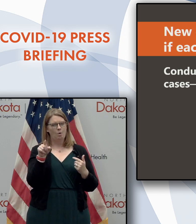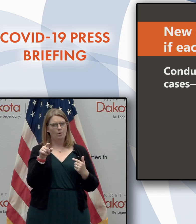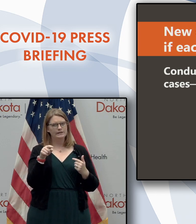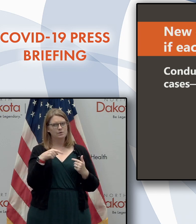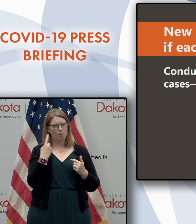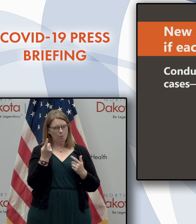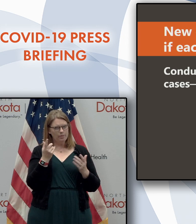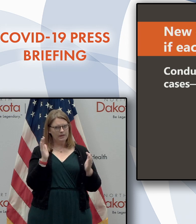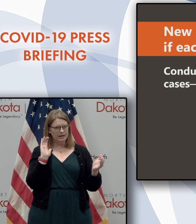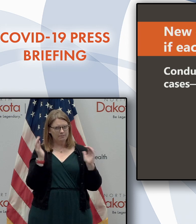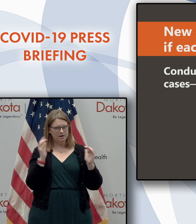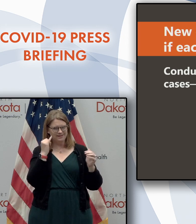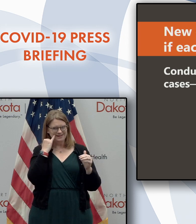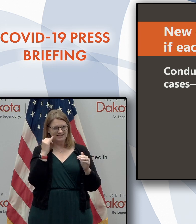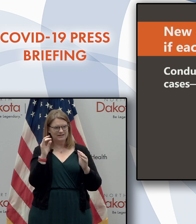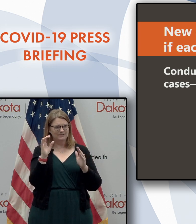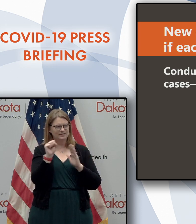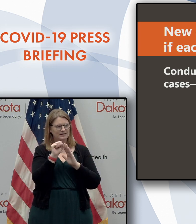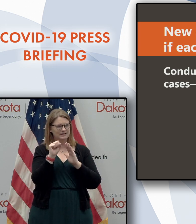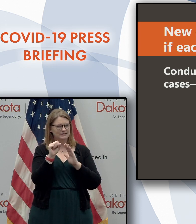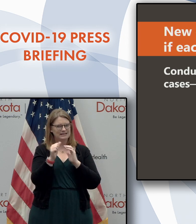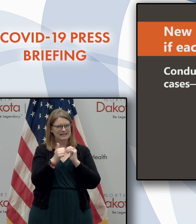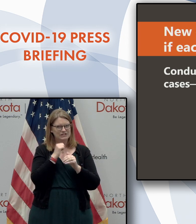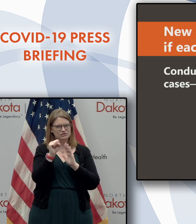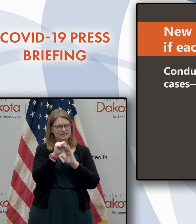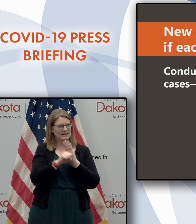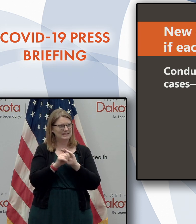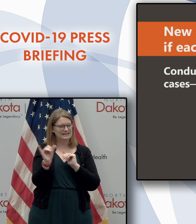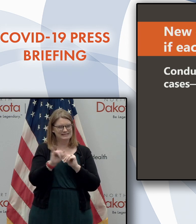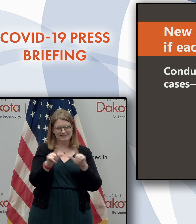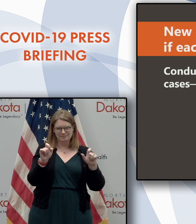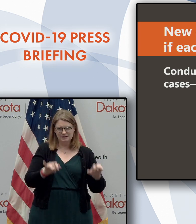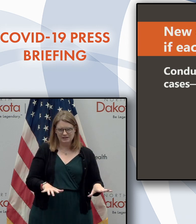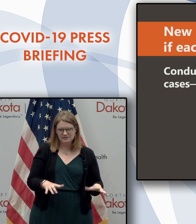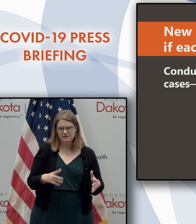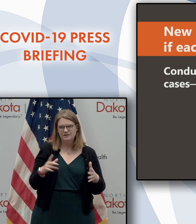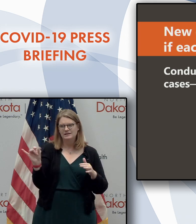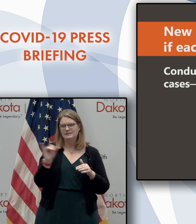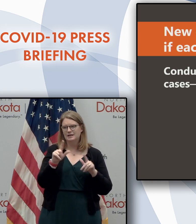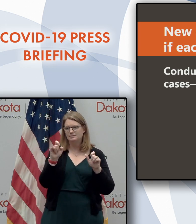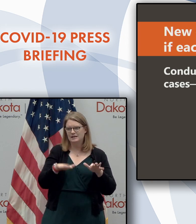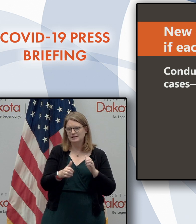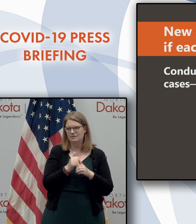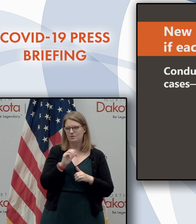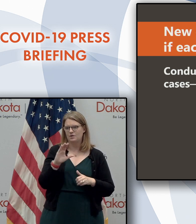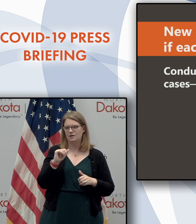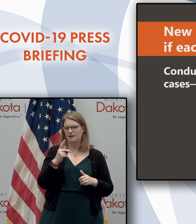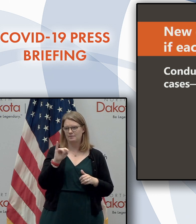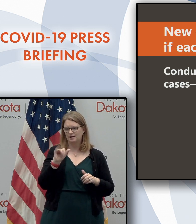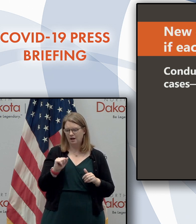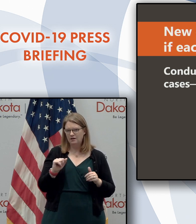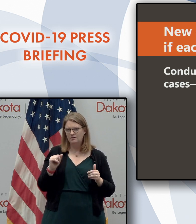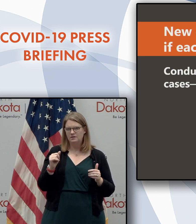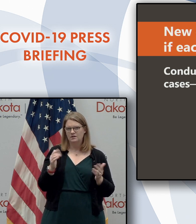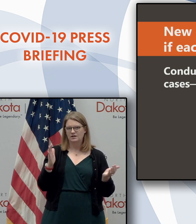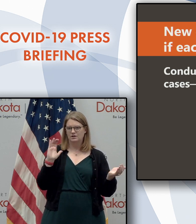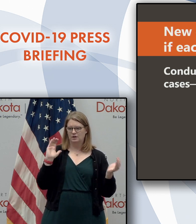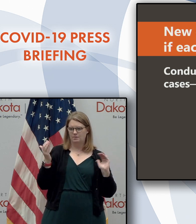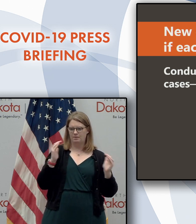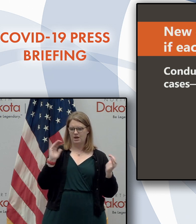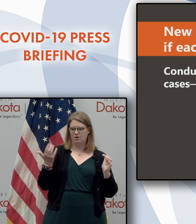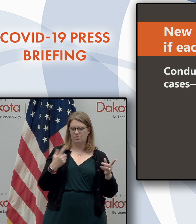if each state had the same level of testing, because if you were doing the same amount of testing per capita, then you could compare the amount of